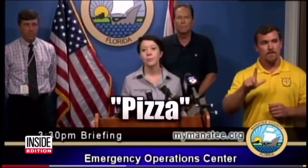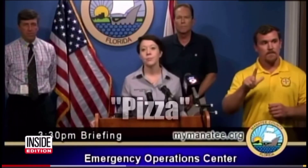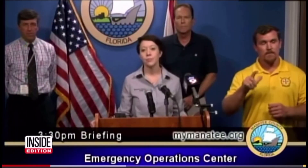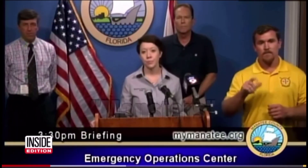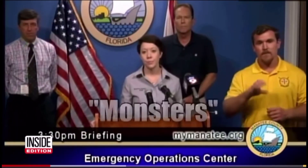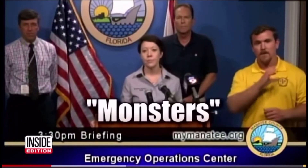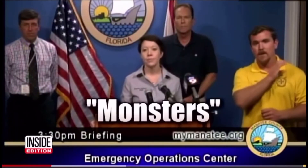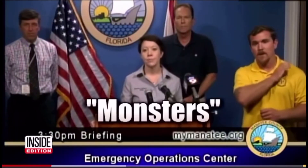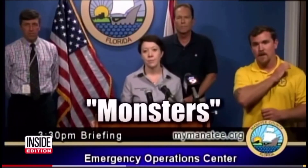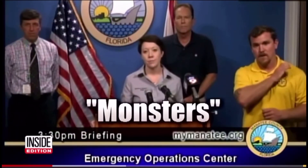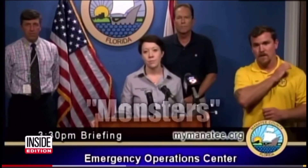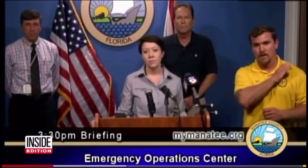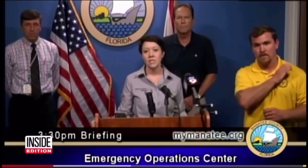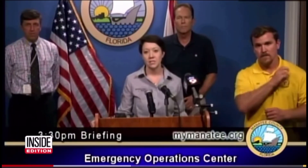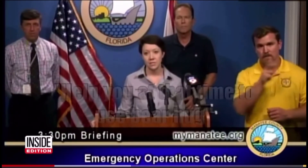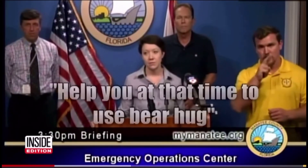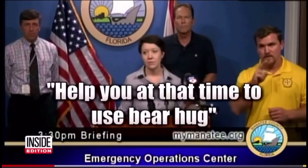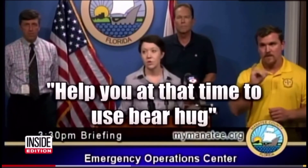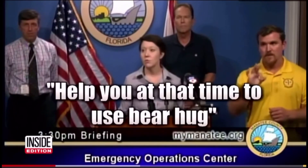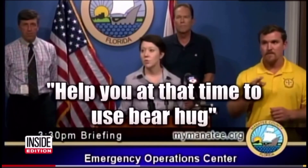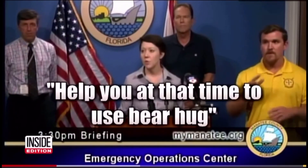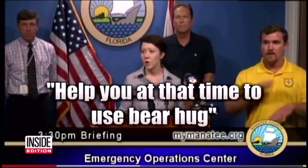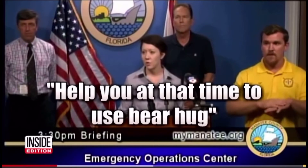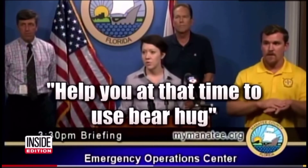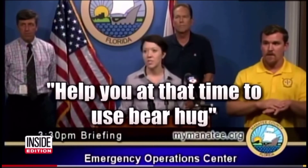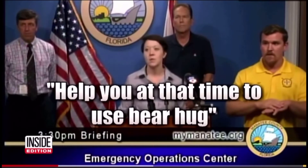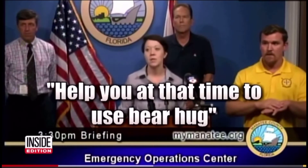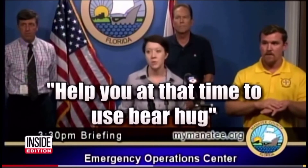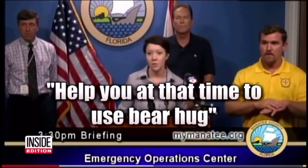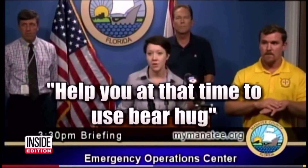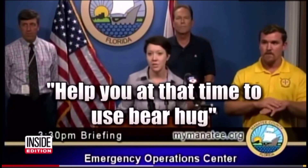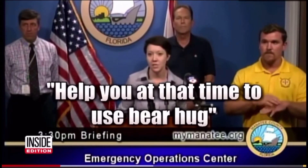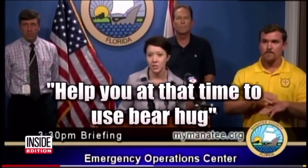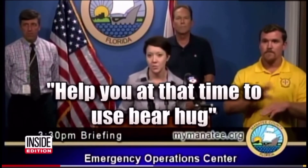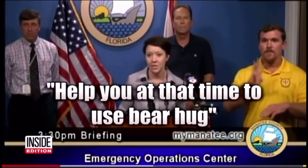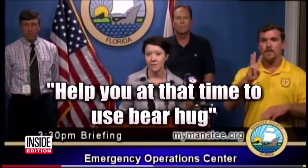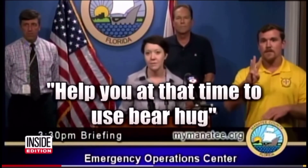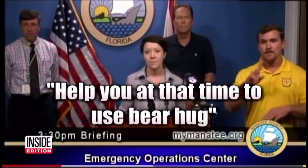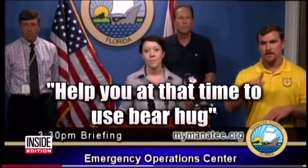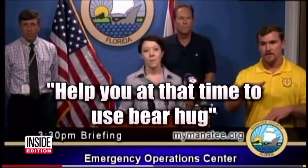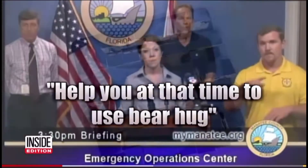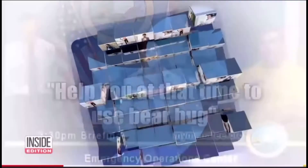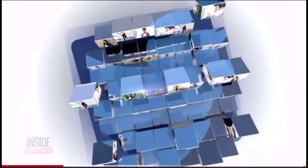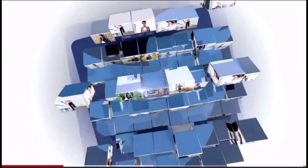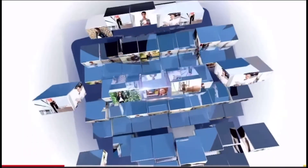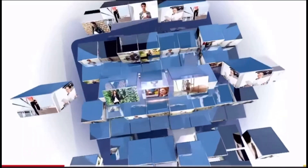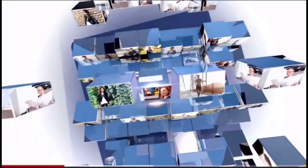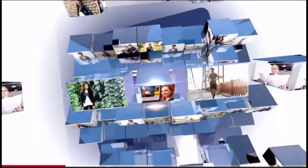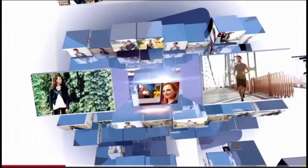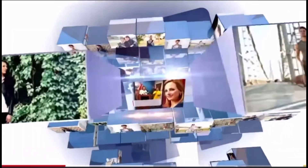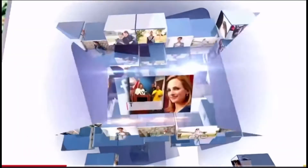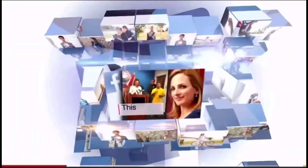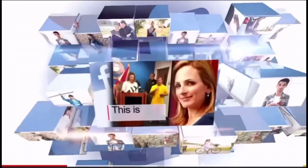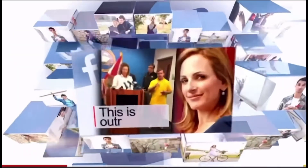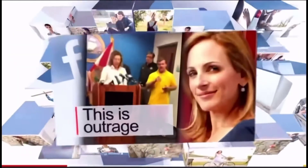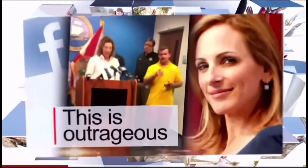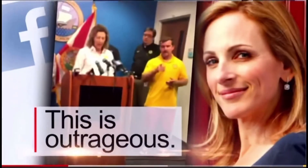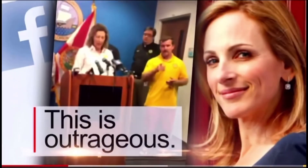monsters, and the sentence, help you at that time to use bear hug. Deaf actress Marlee Matlin posted,